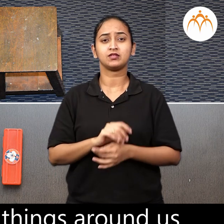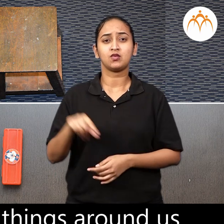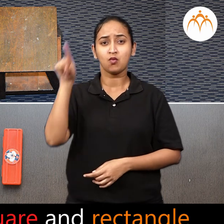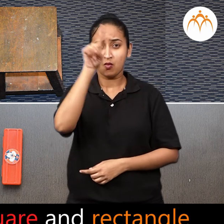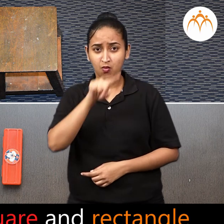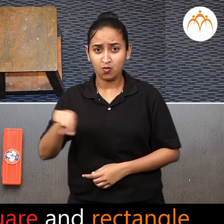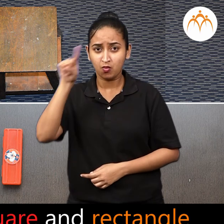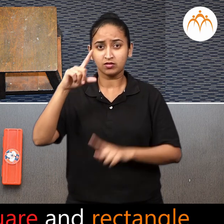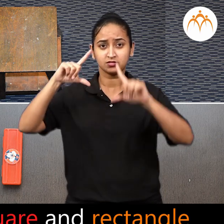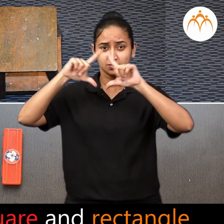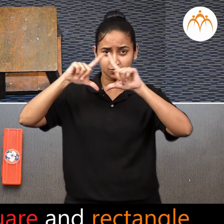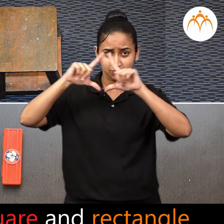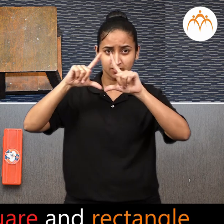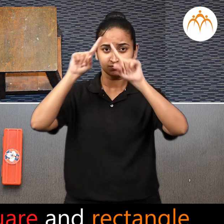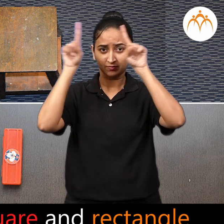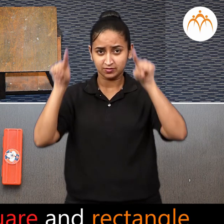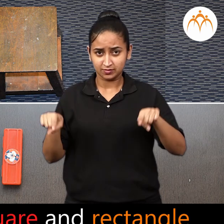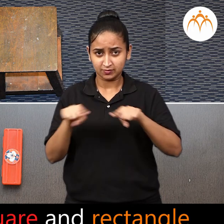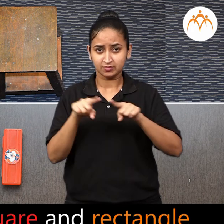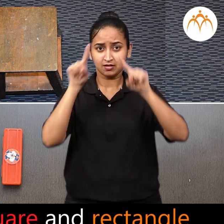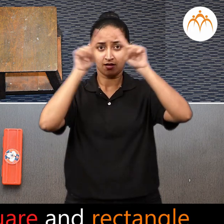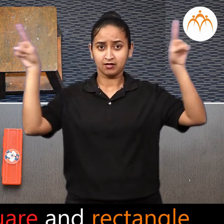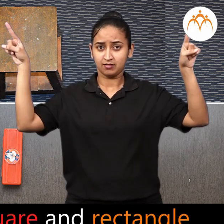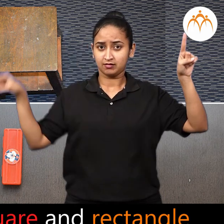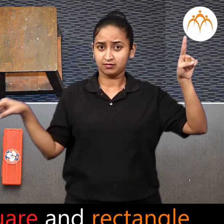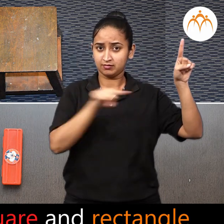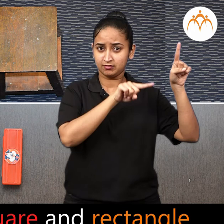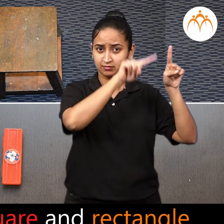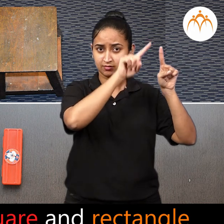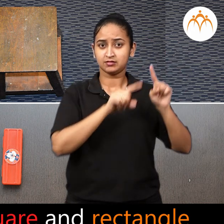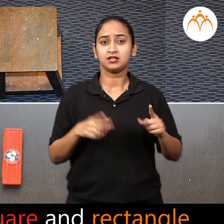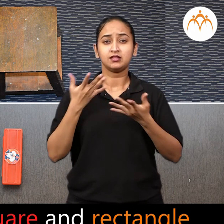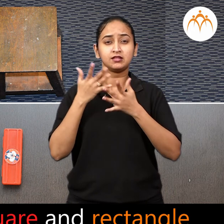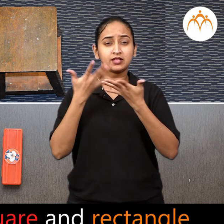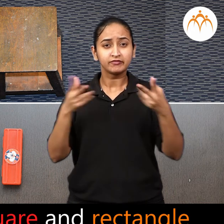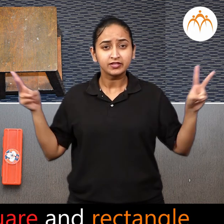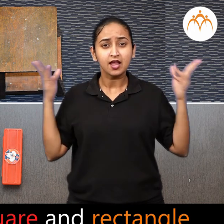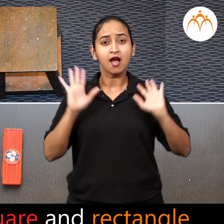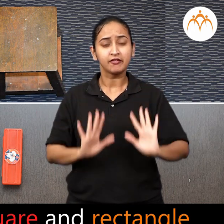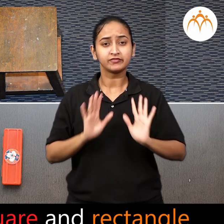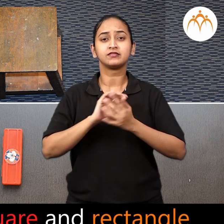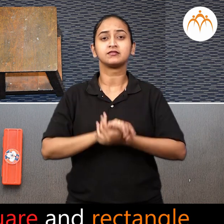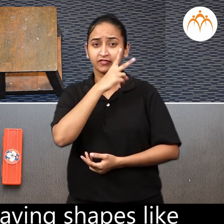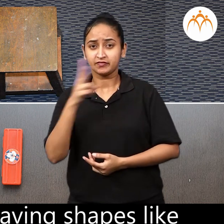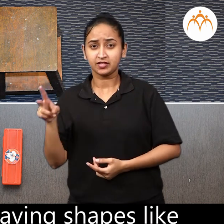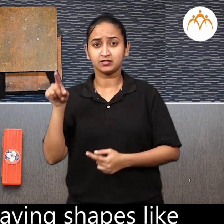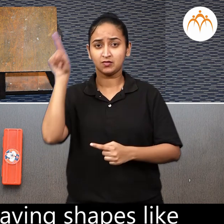Circle, triangle, square and rectangle are the different shapes. We saw